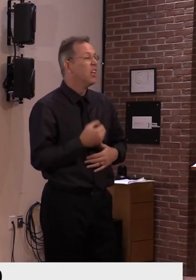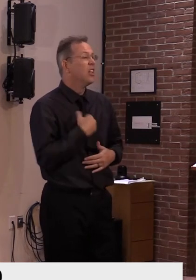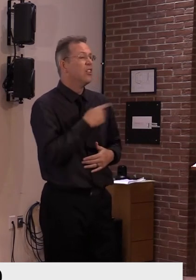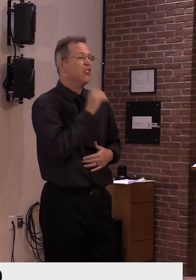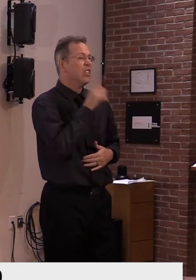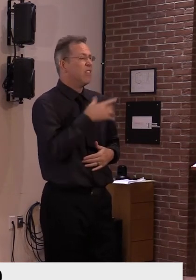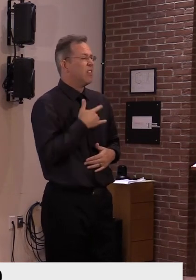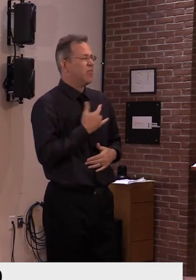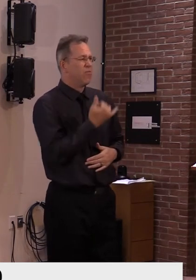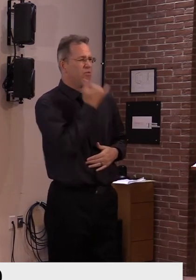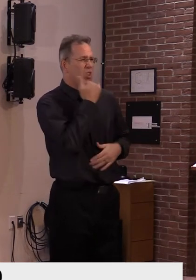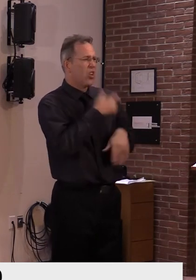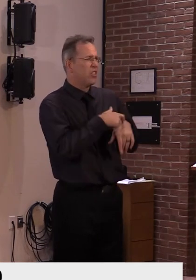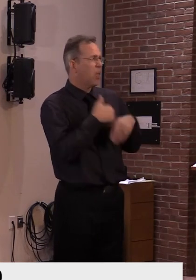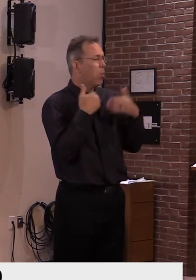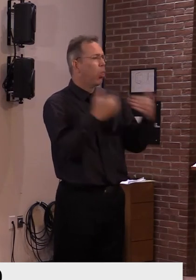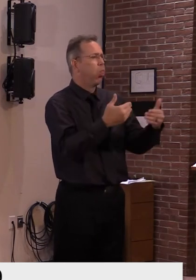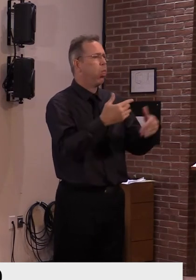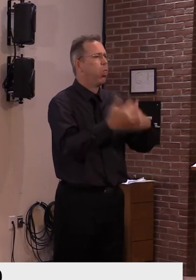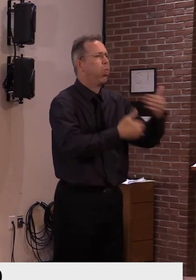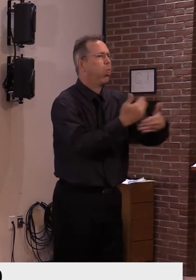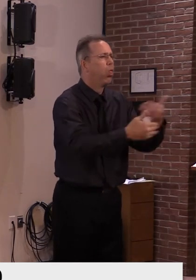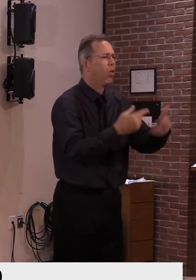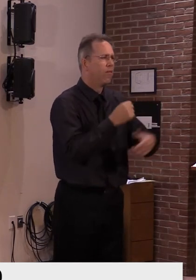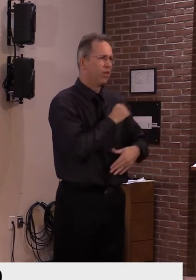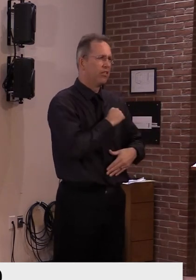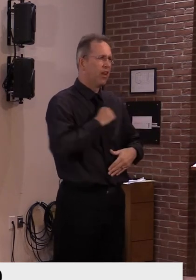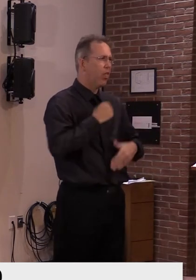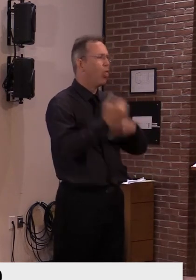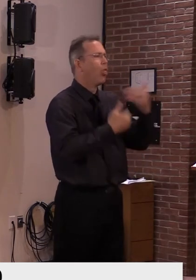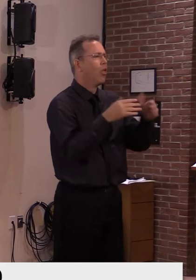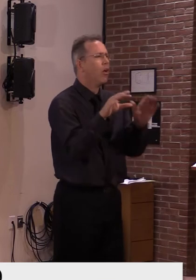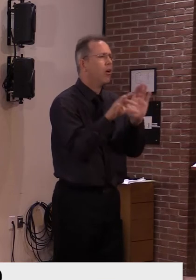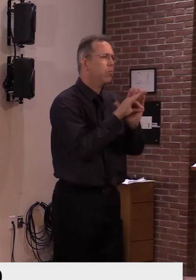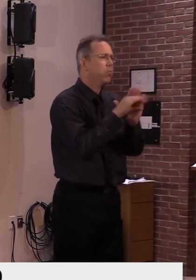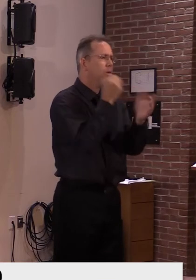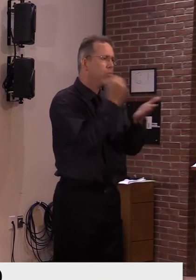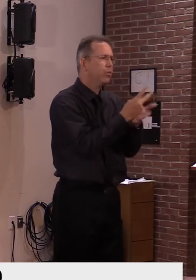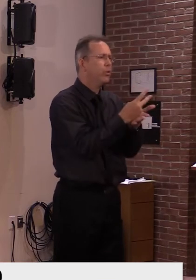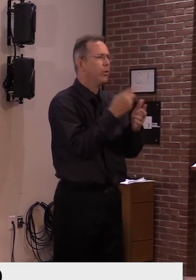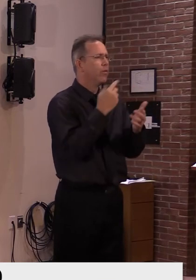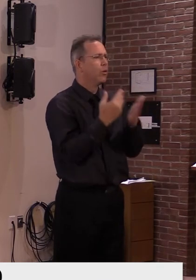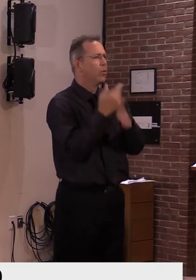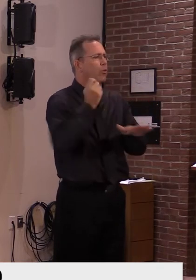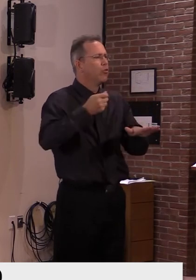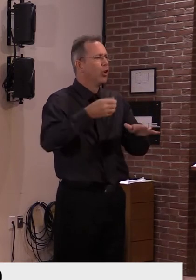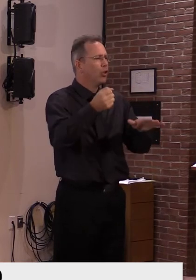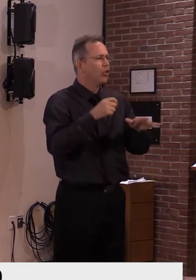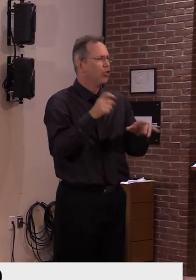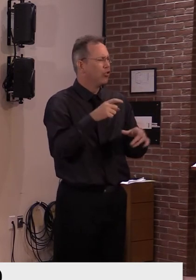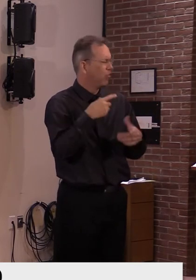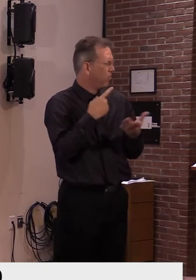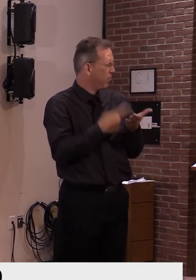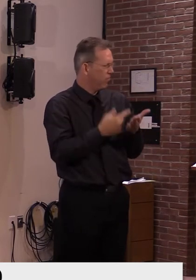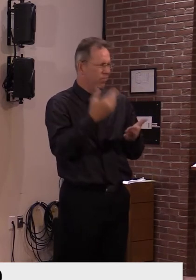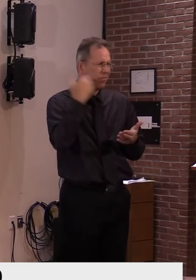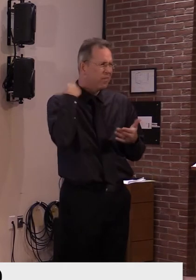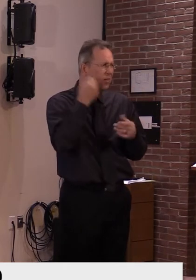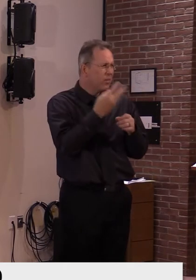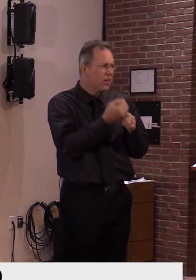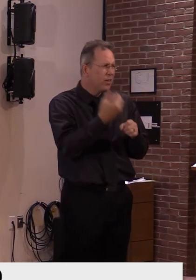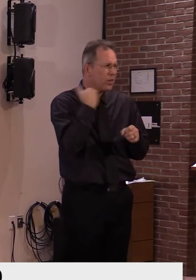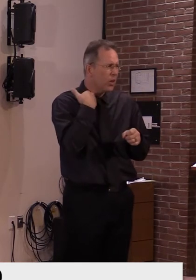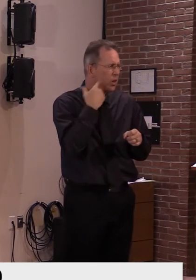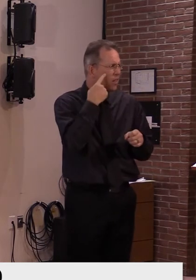that and based on the precedent that was set four years ago, I just think it's the wrong approach. But as far as the,